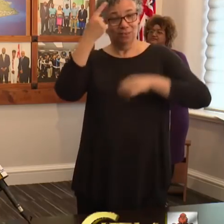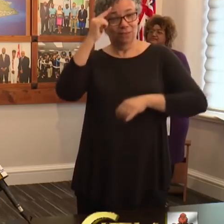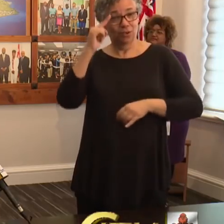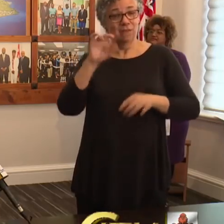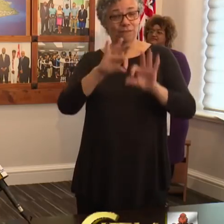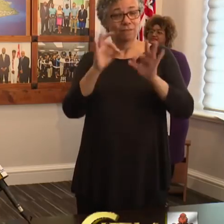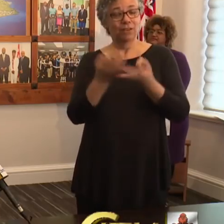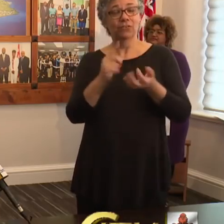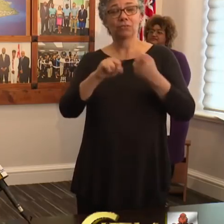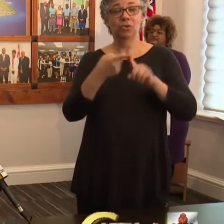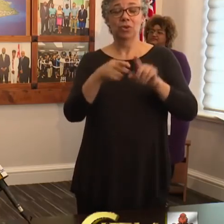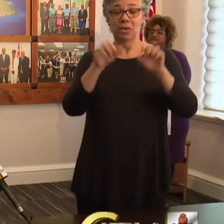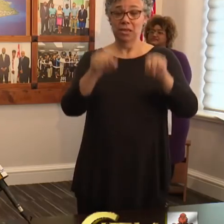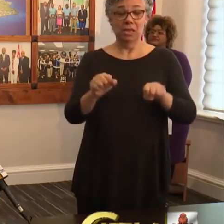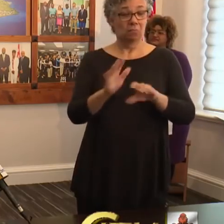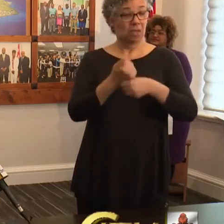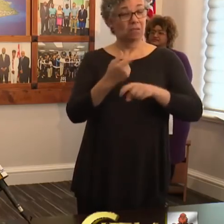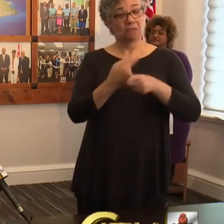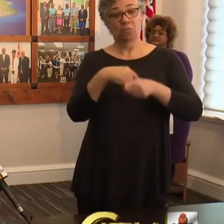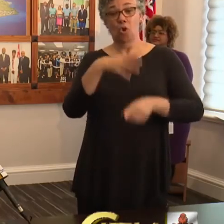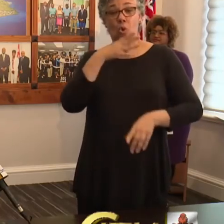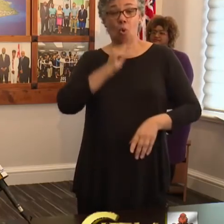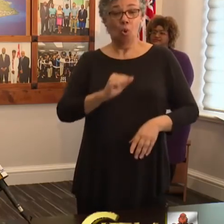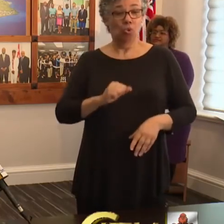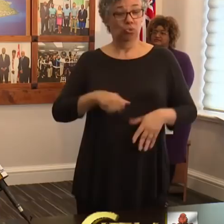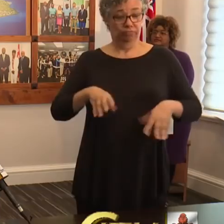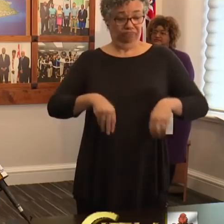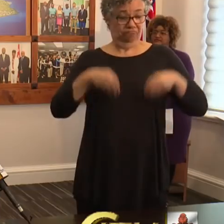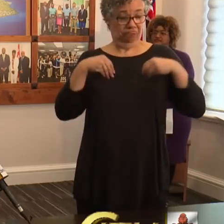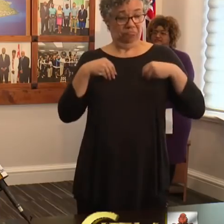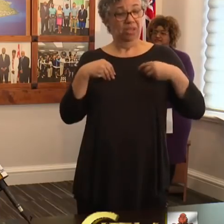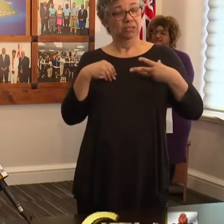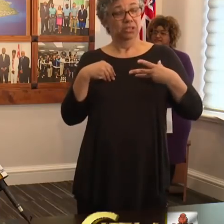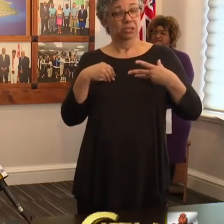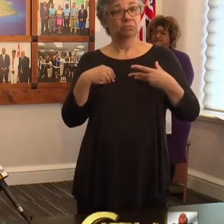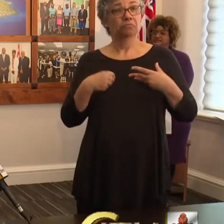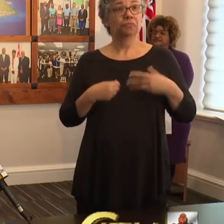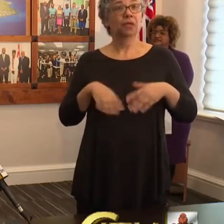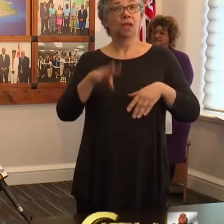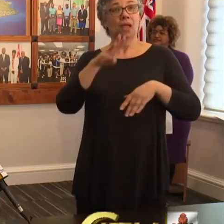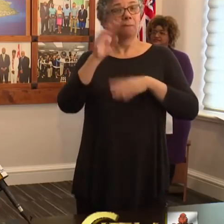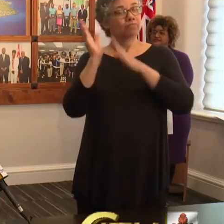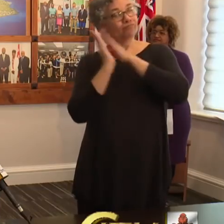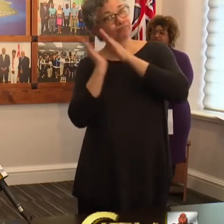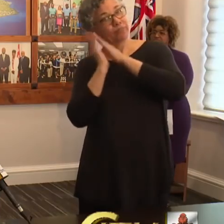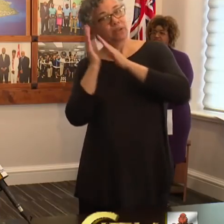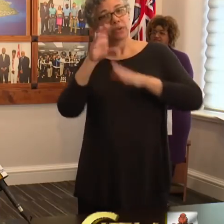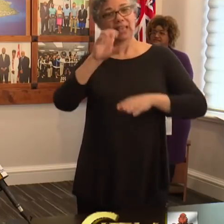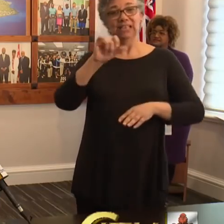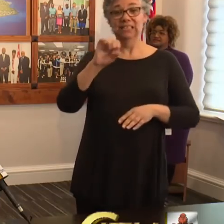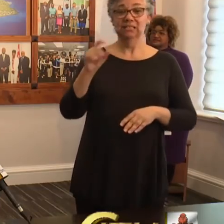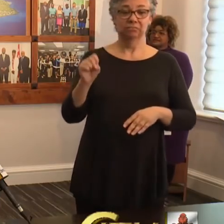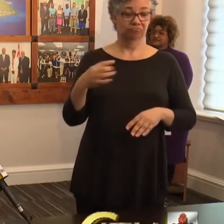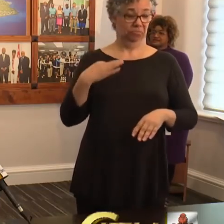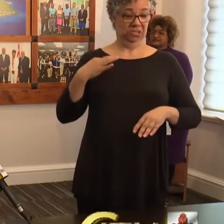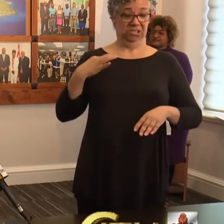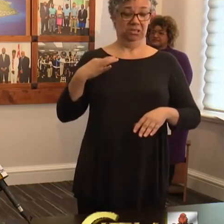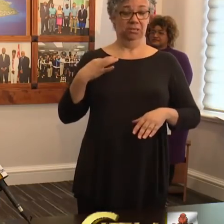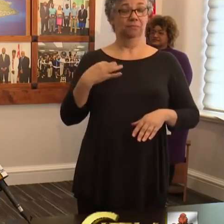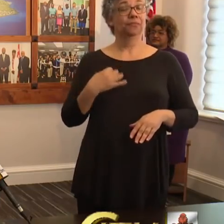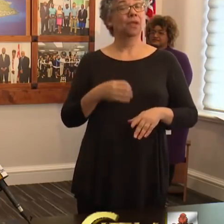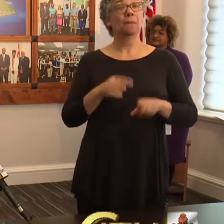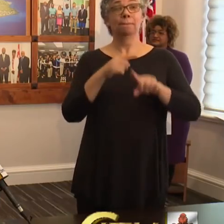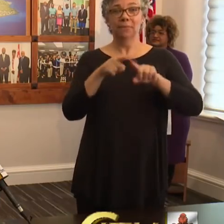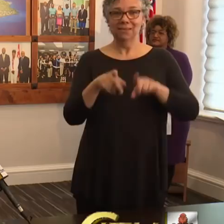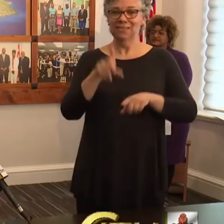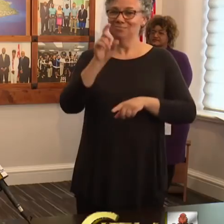items already at home such as old bedsheets, pillowcases to T-shirts as long as they are 100%